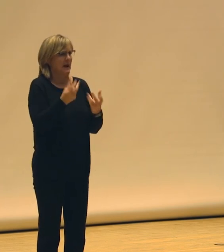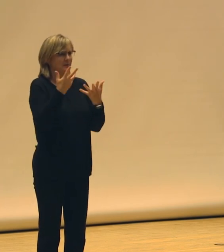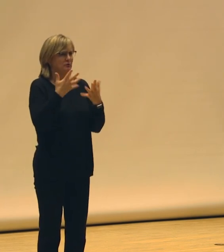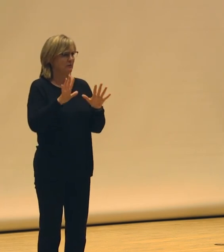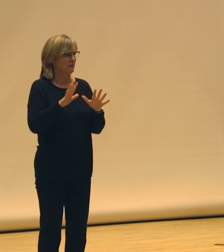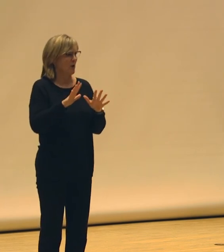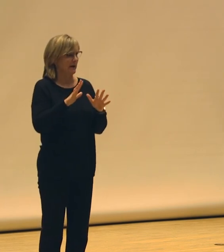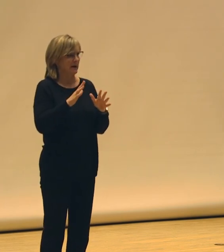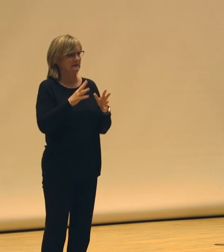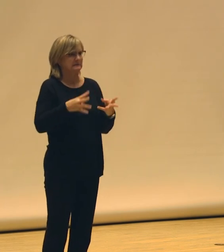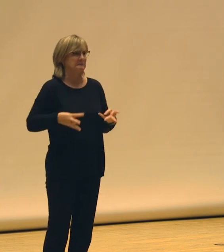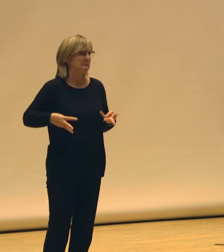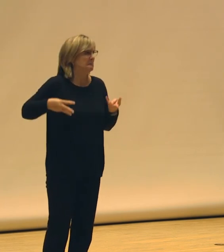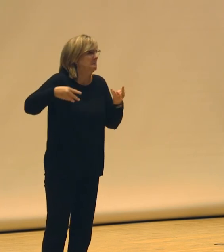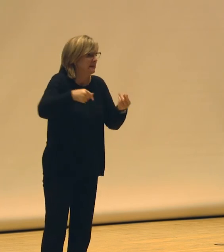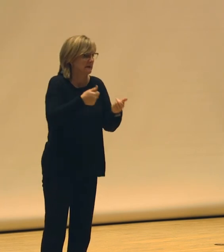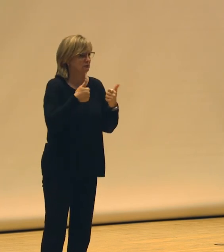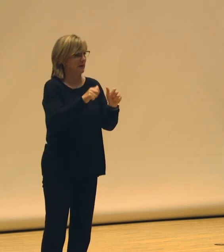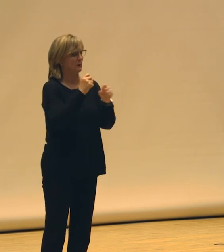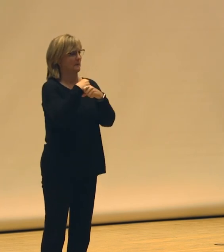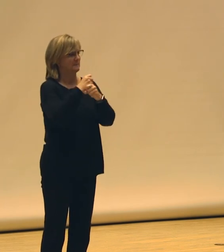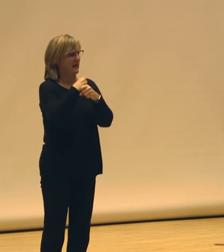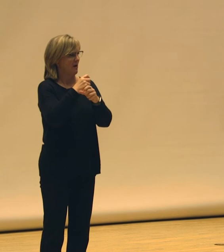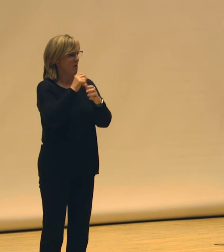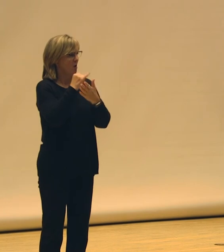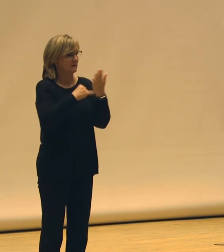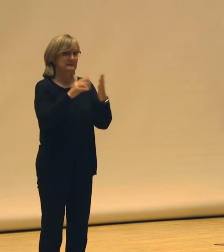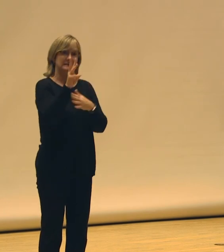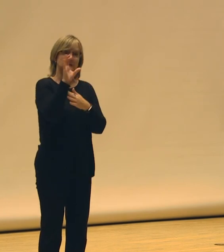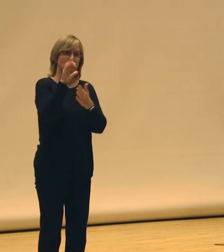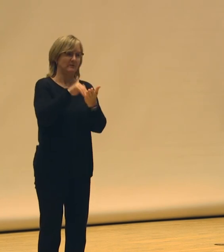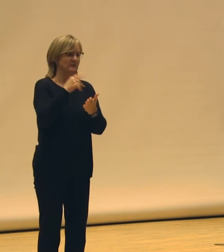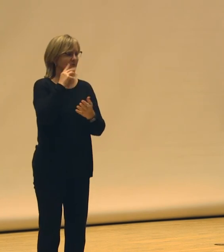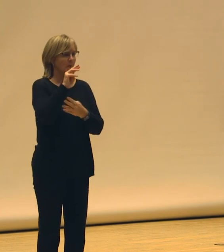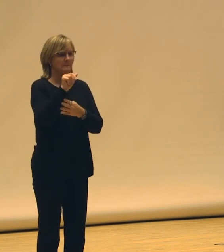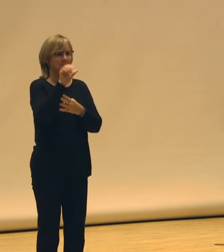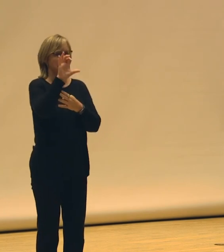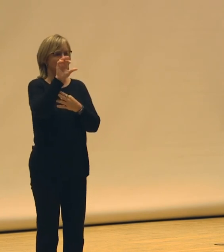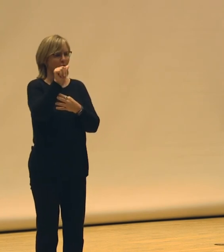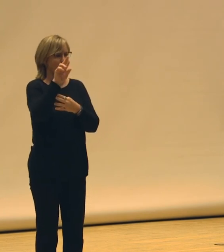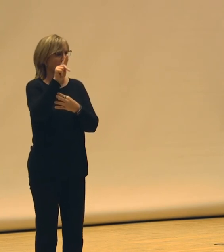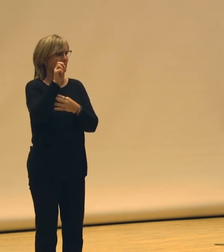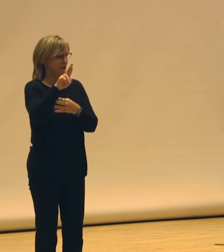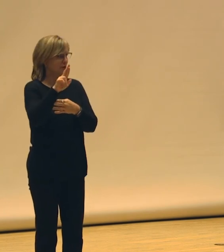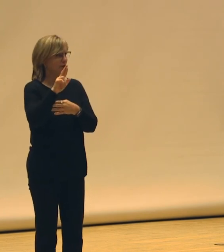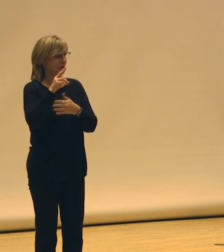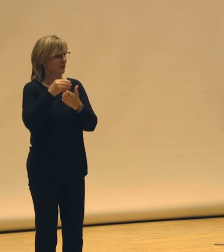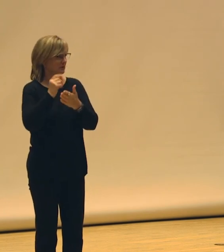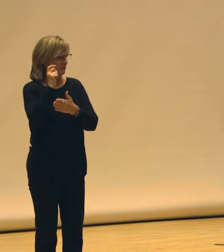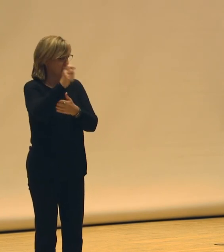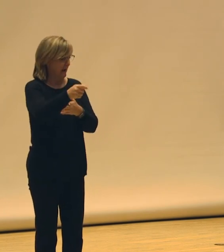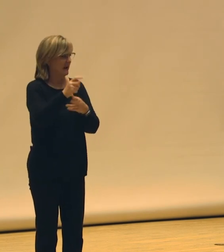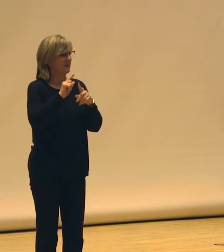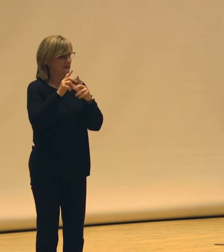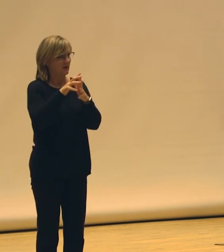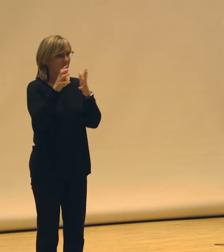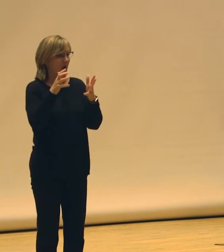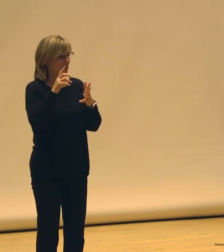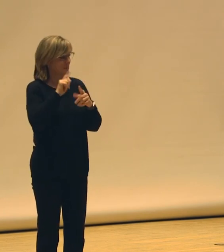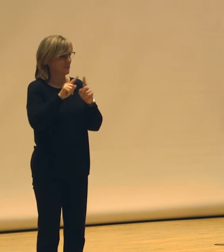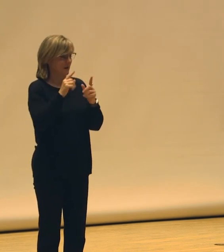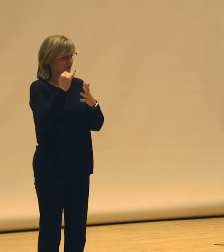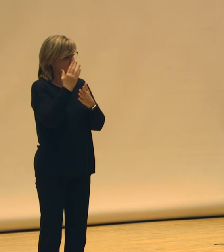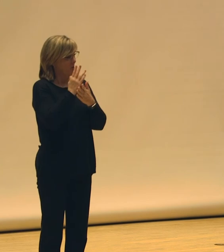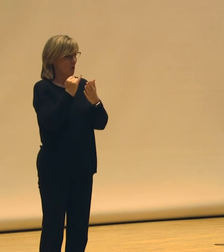thrown into the big pot of making art? $600,000 from MacArthur sounds like a lot, but I know a lot of those artists spent way more than that